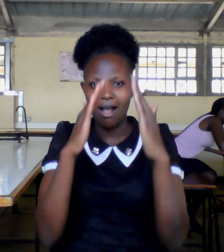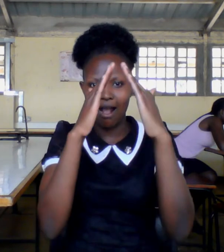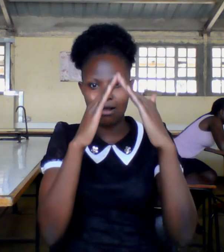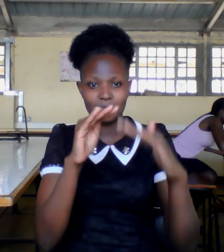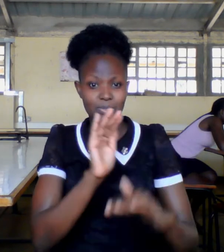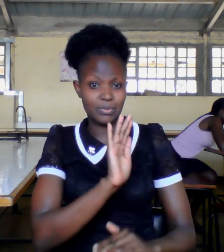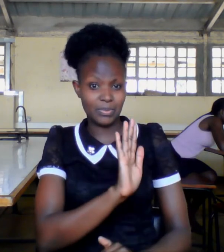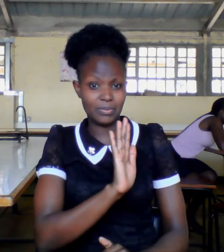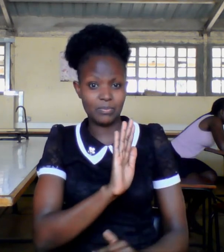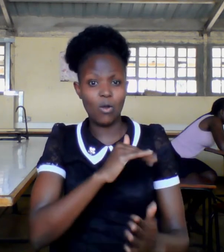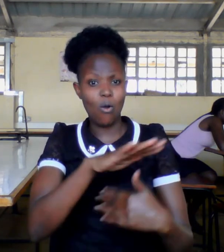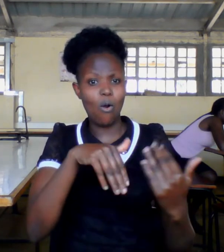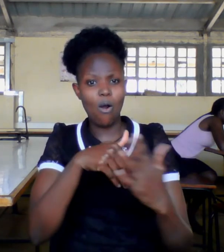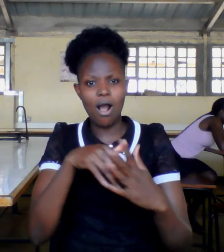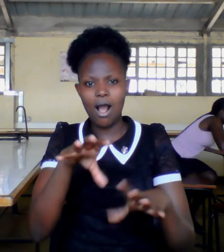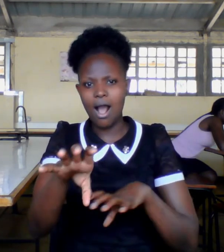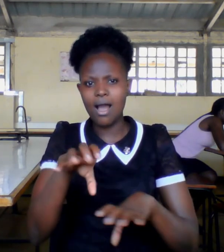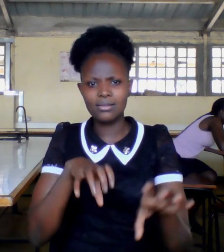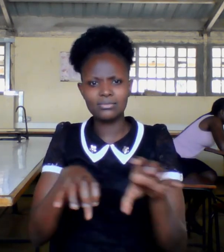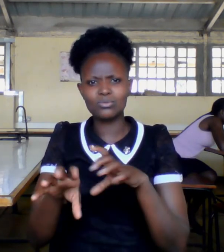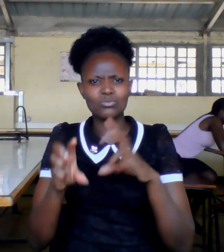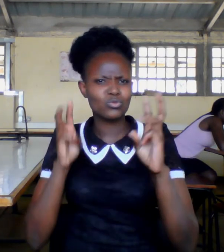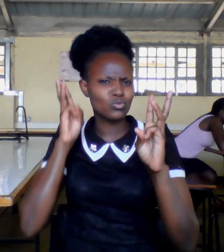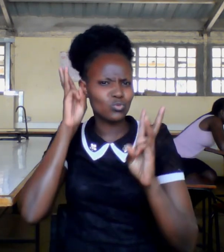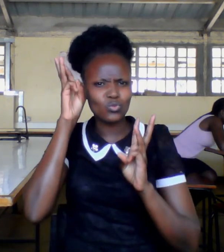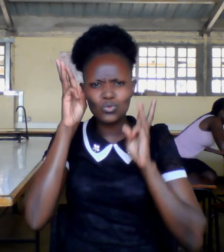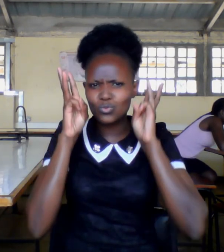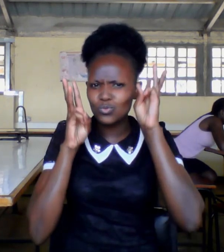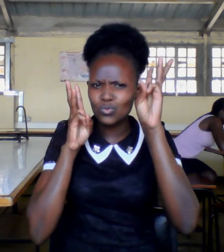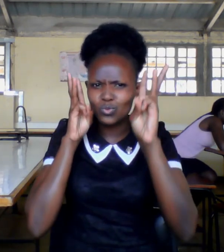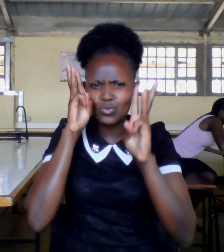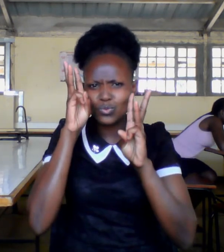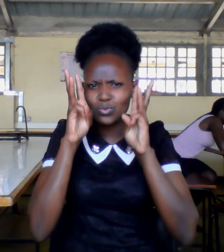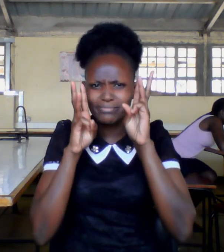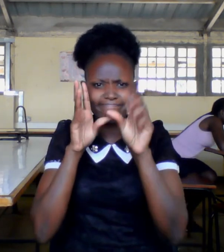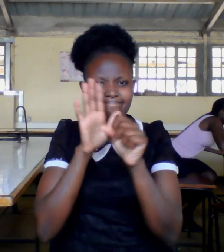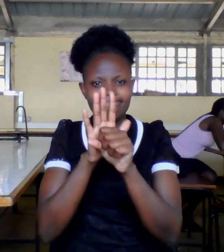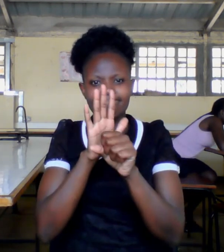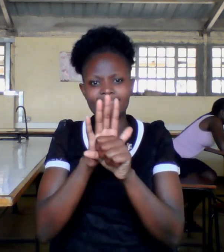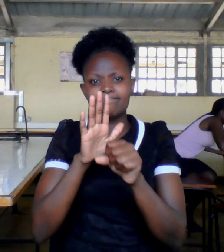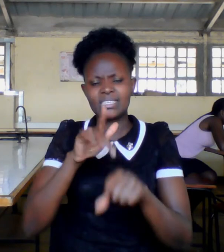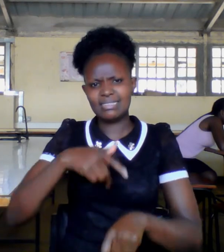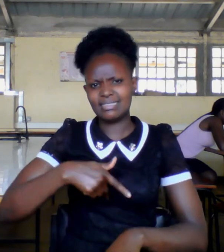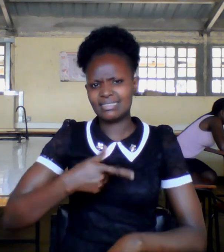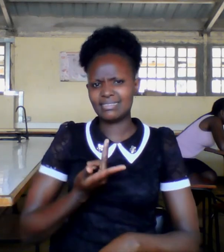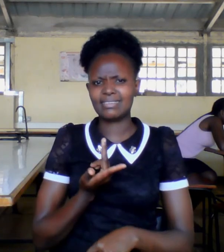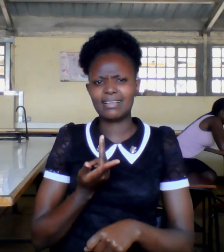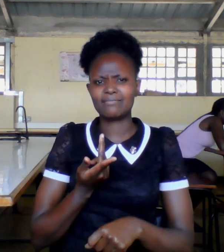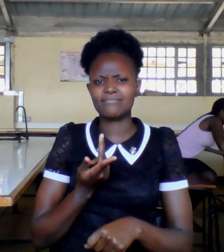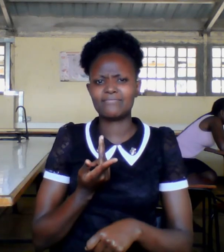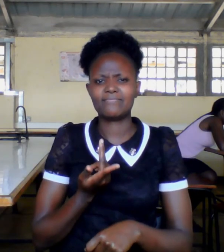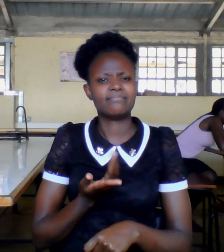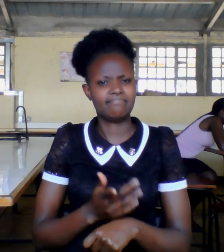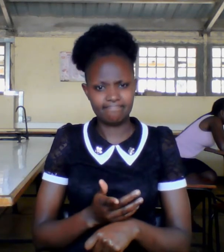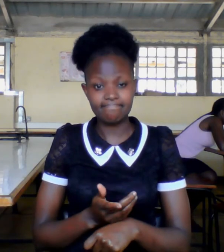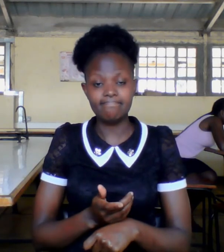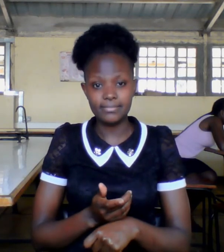and started asking questions among themselves. They had a meeting with those in the fire.